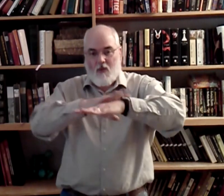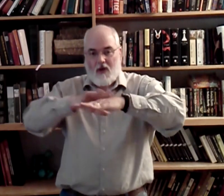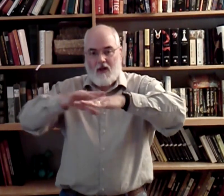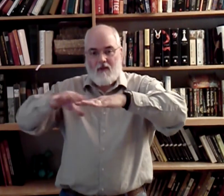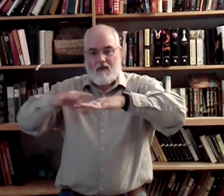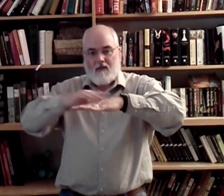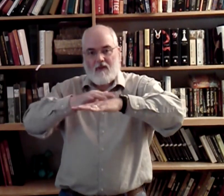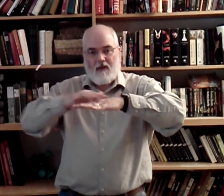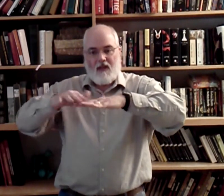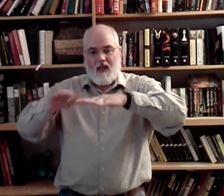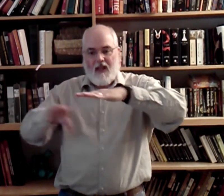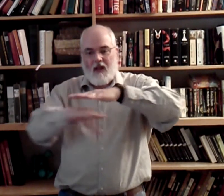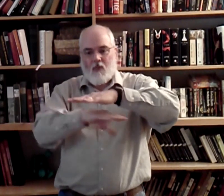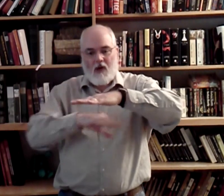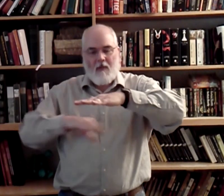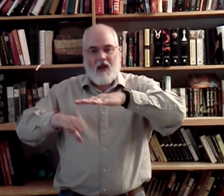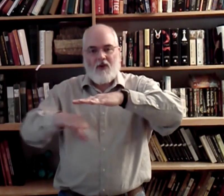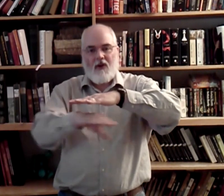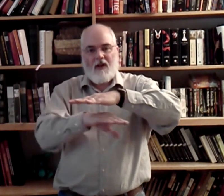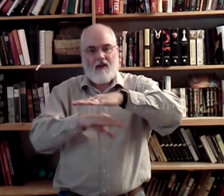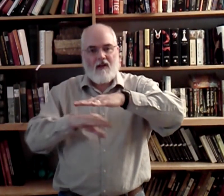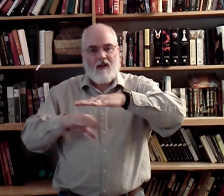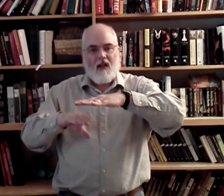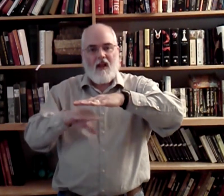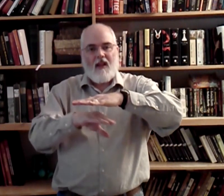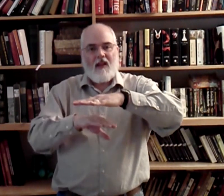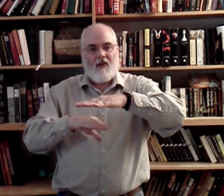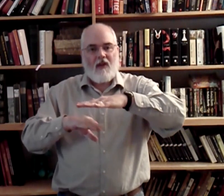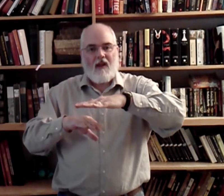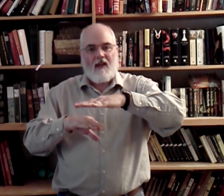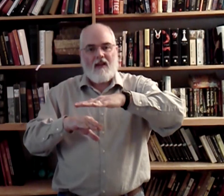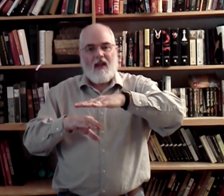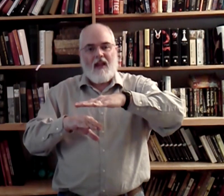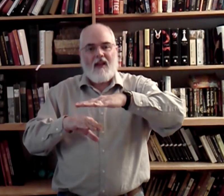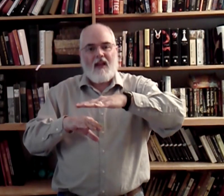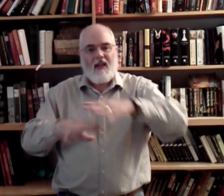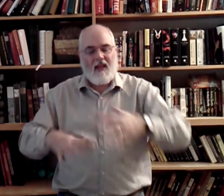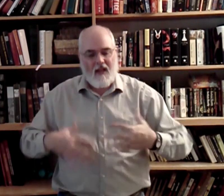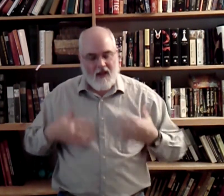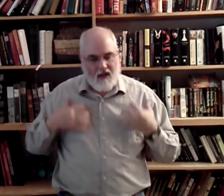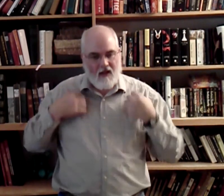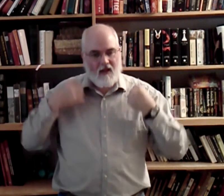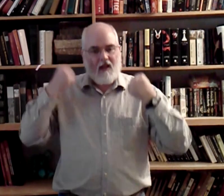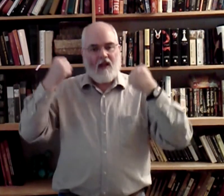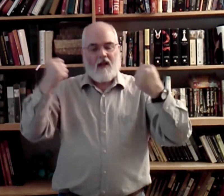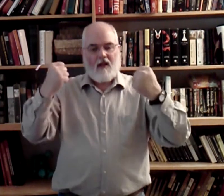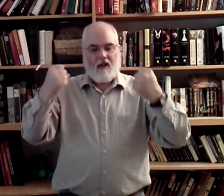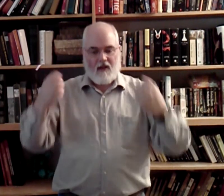water level. And we're going to be under it. Okay? The healing. Okay?